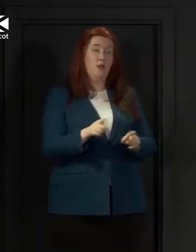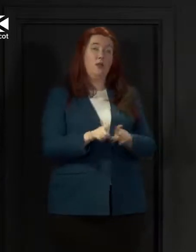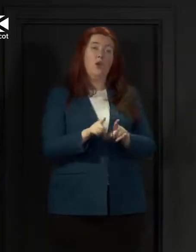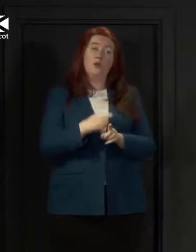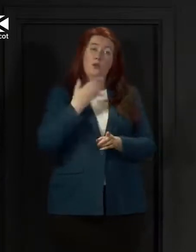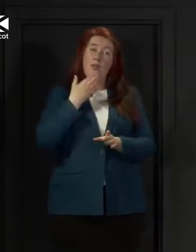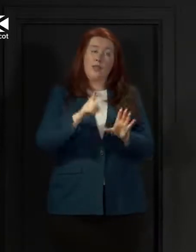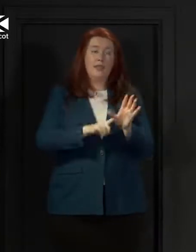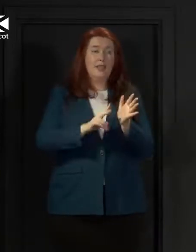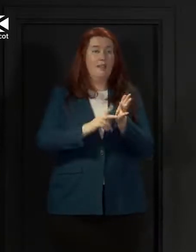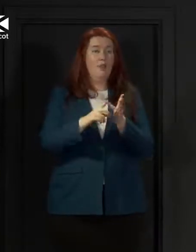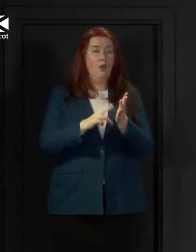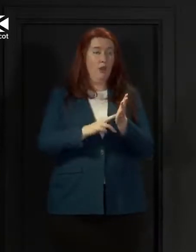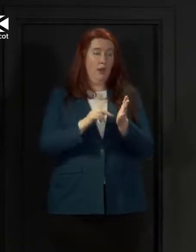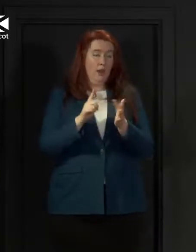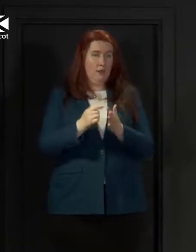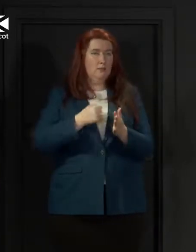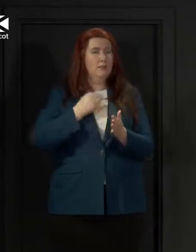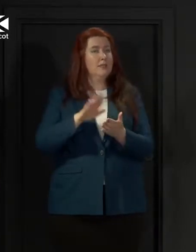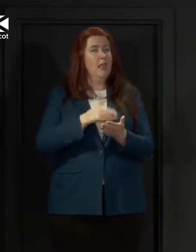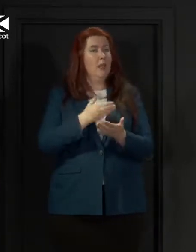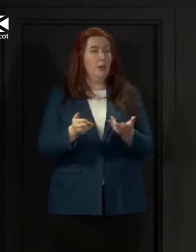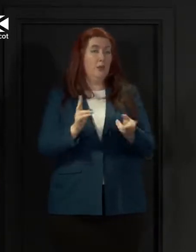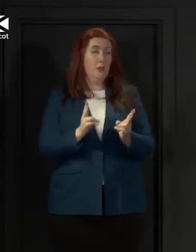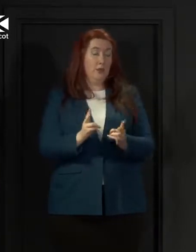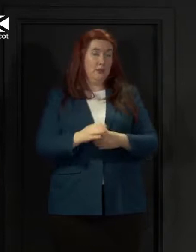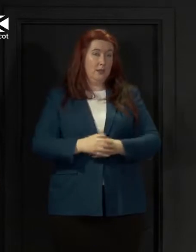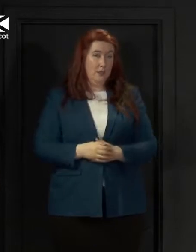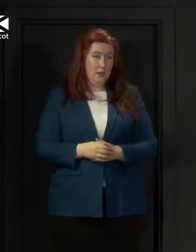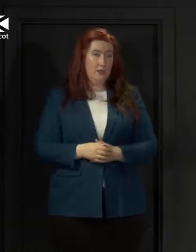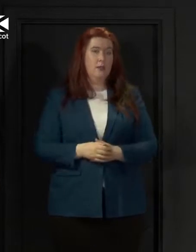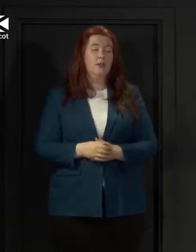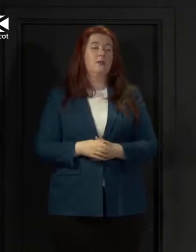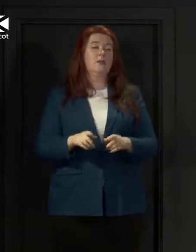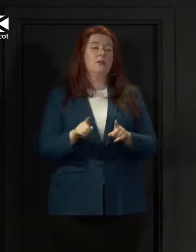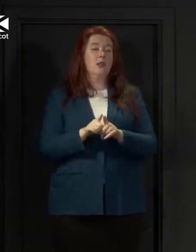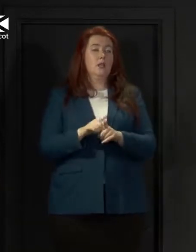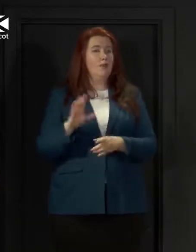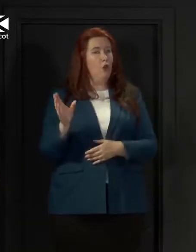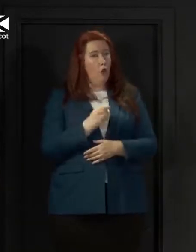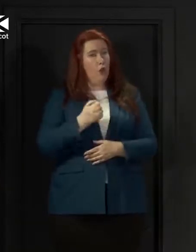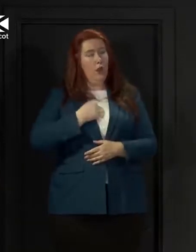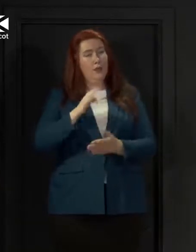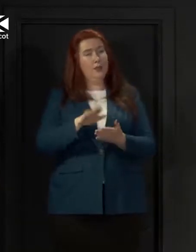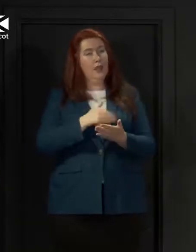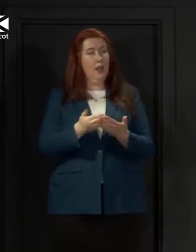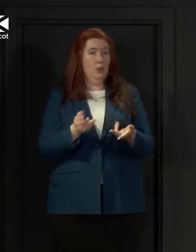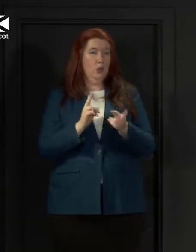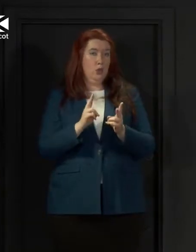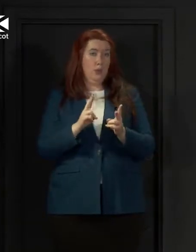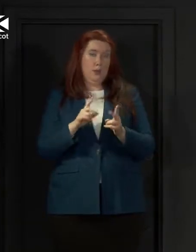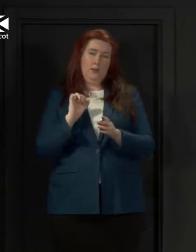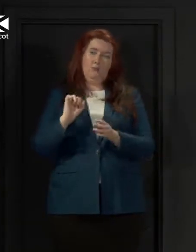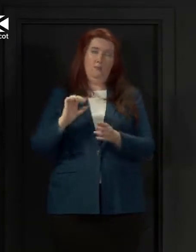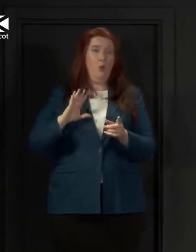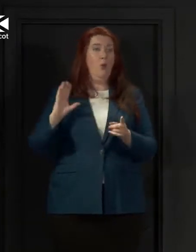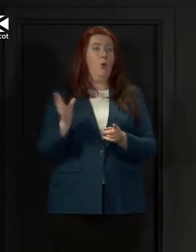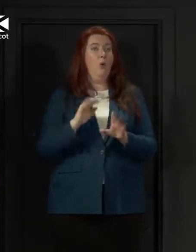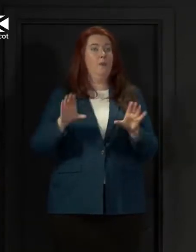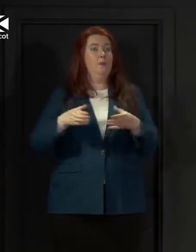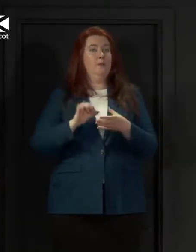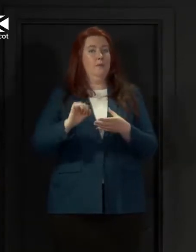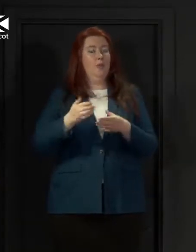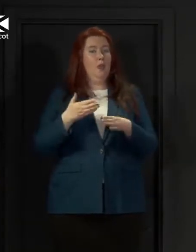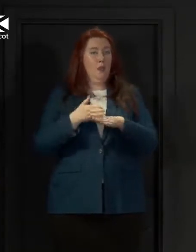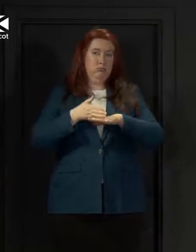thank Yvonne our sign language interpreter and for all the work that our sign language interpreters do to help